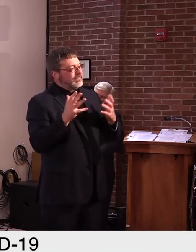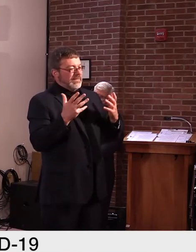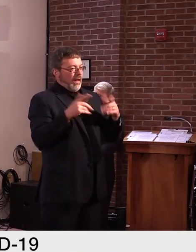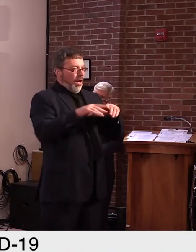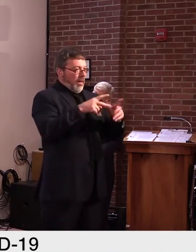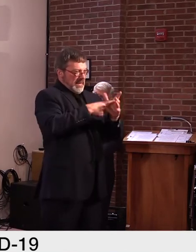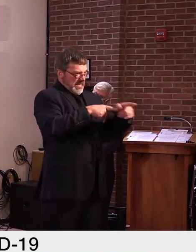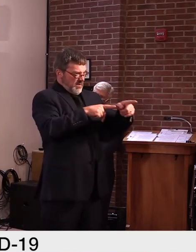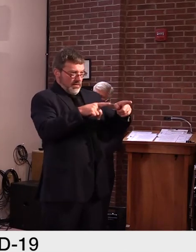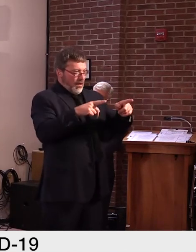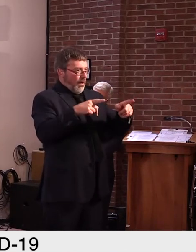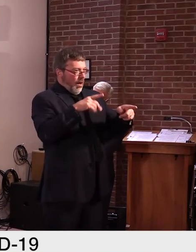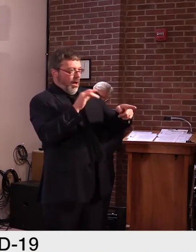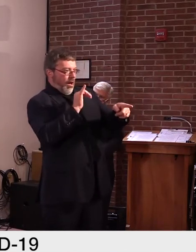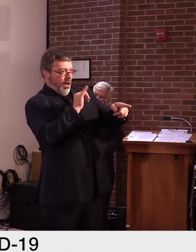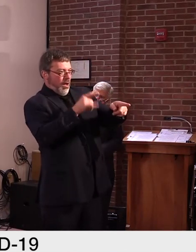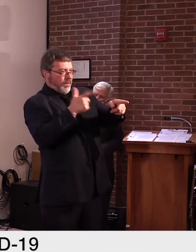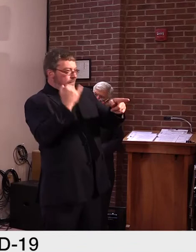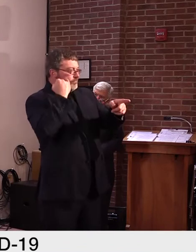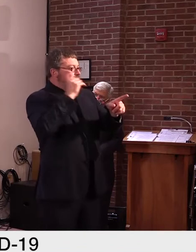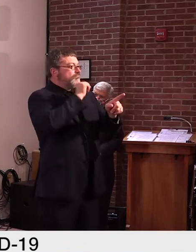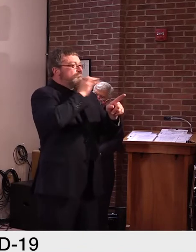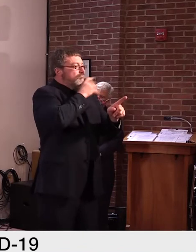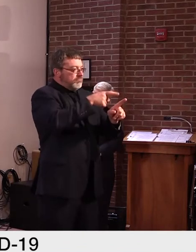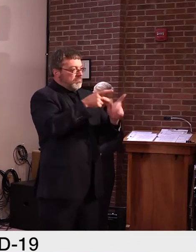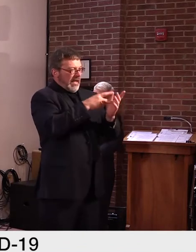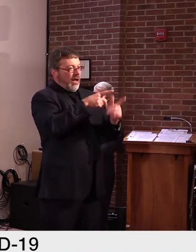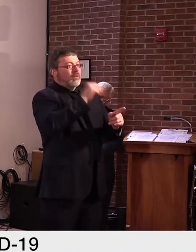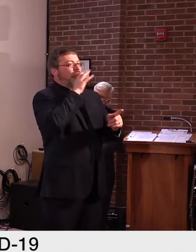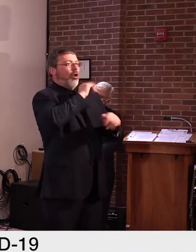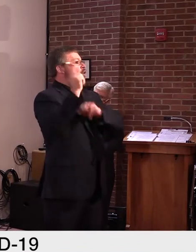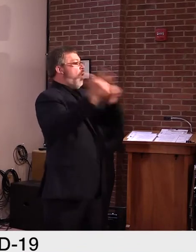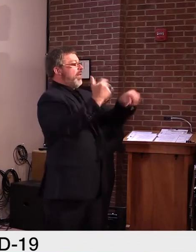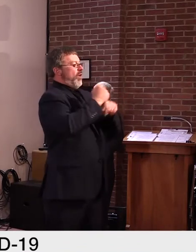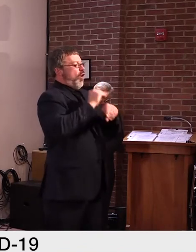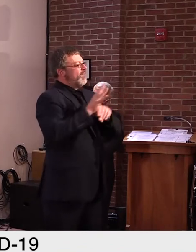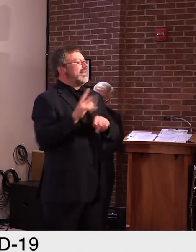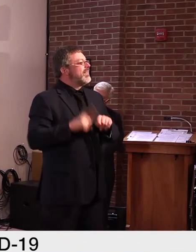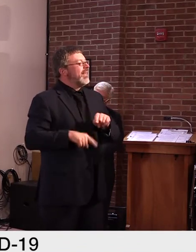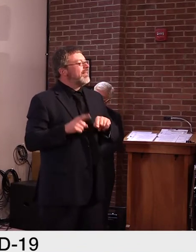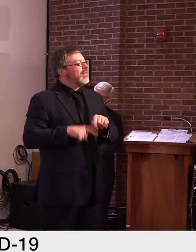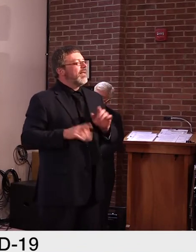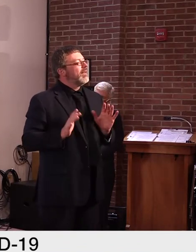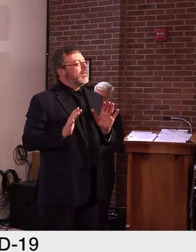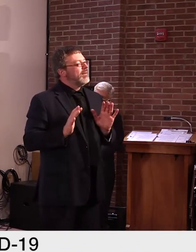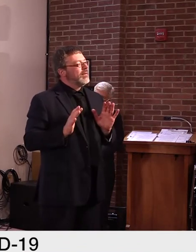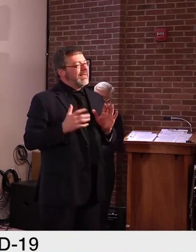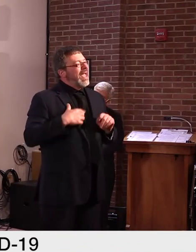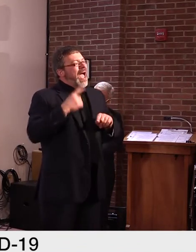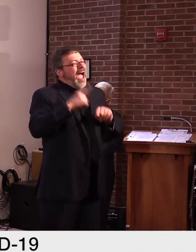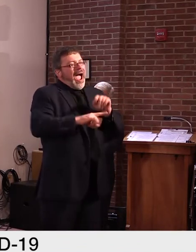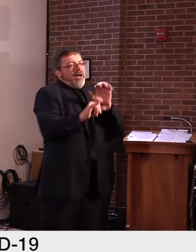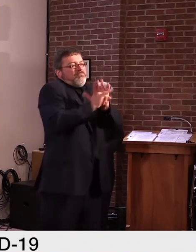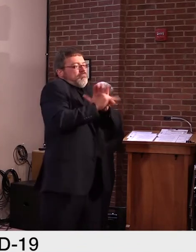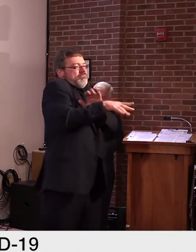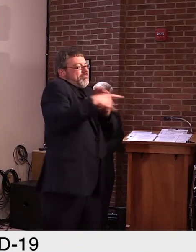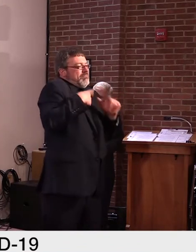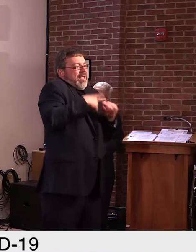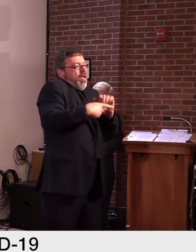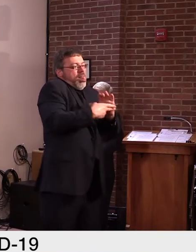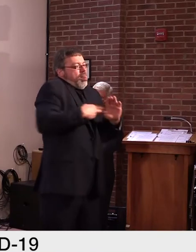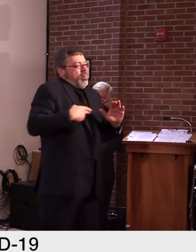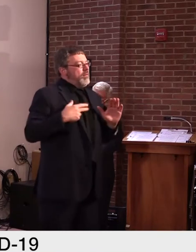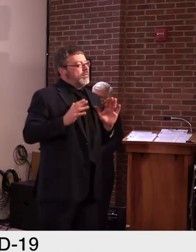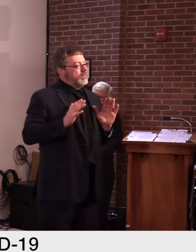it does sometimes lead to what we're terming stigmatization, um, through no ill efforts of the